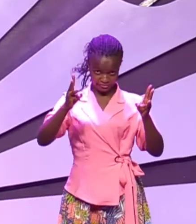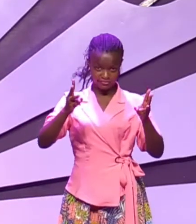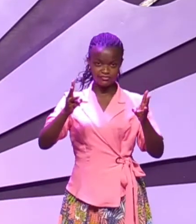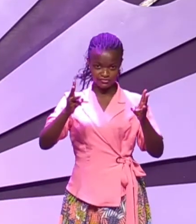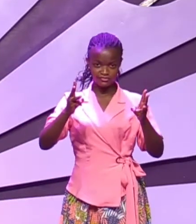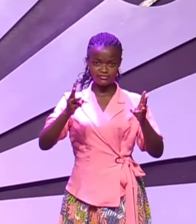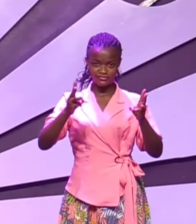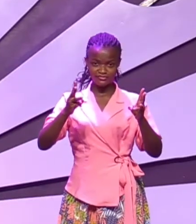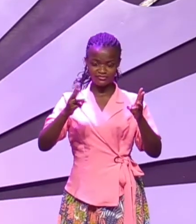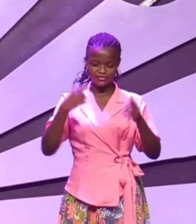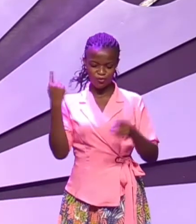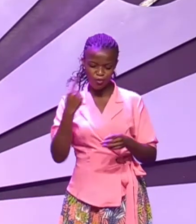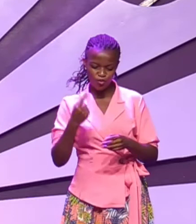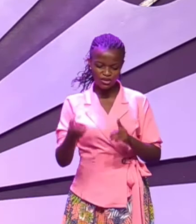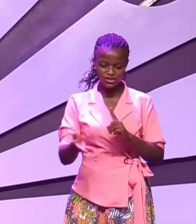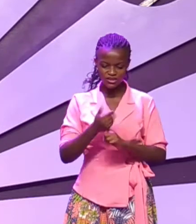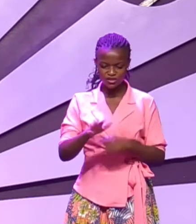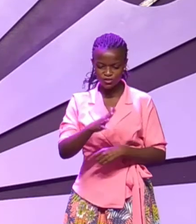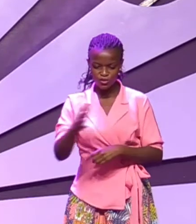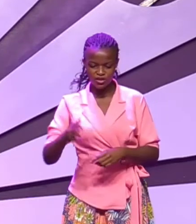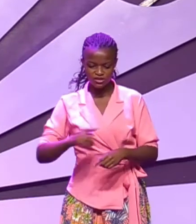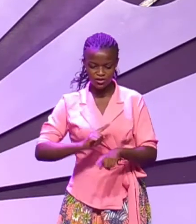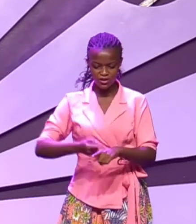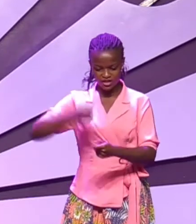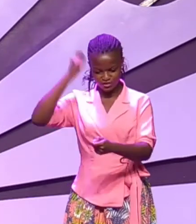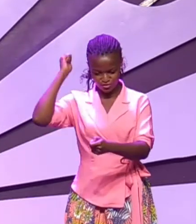he can only get water by striking the rock.